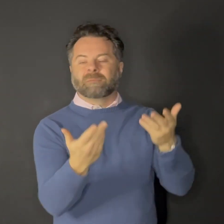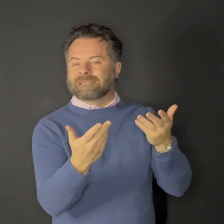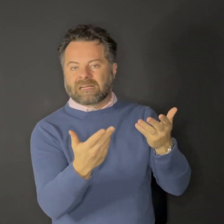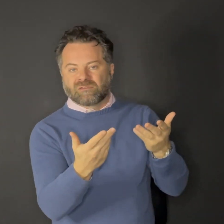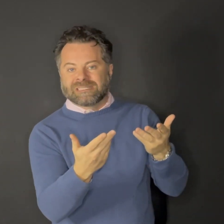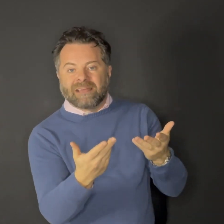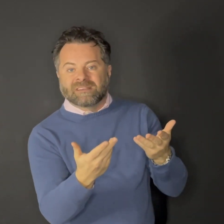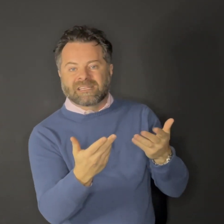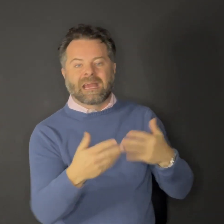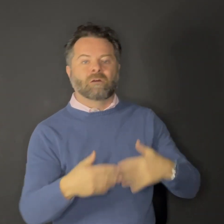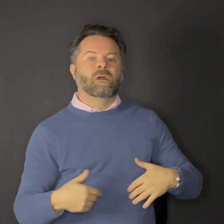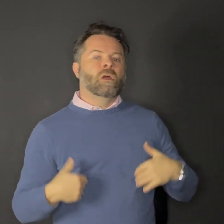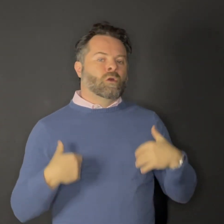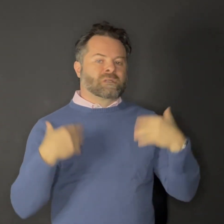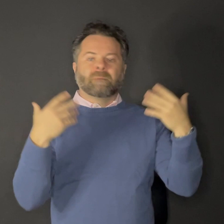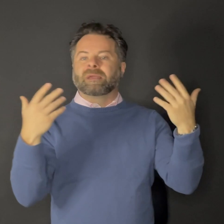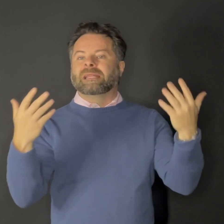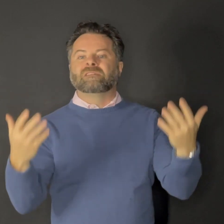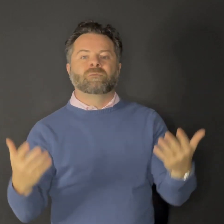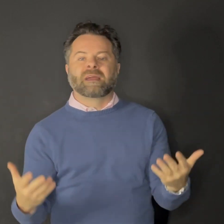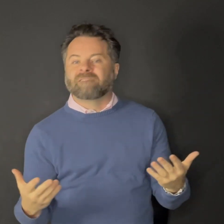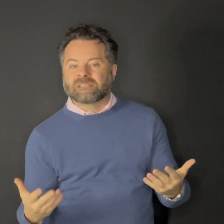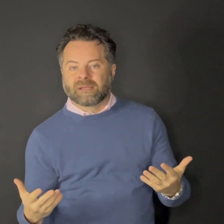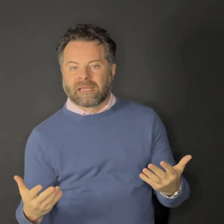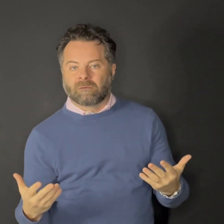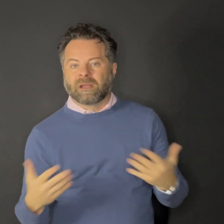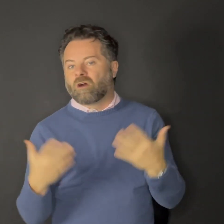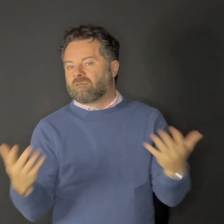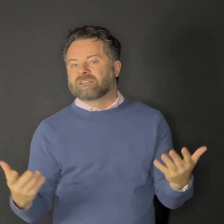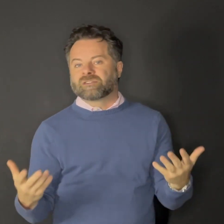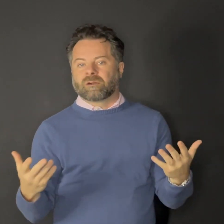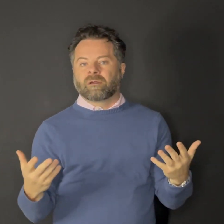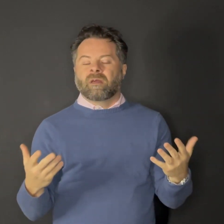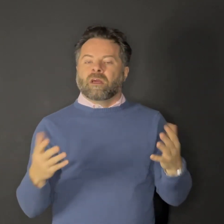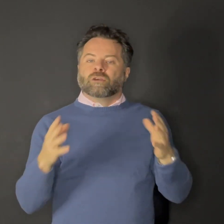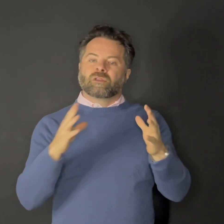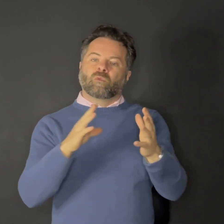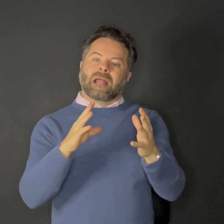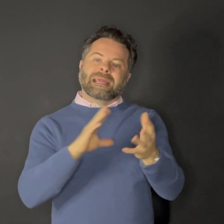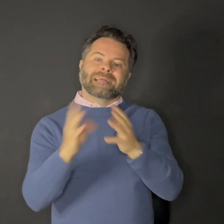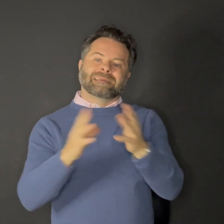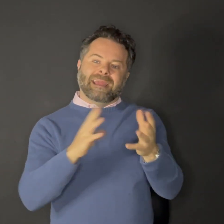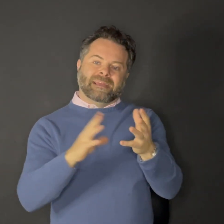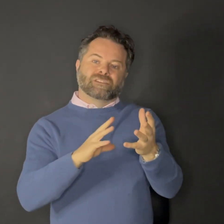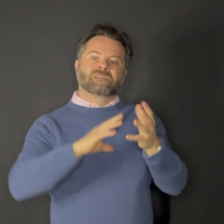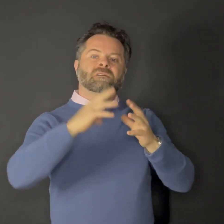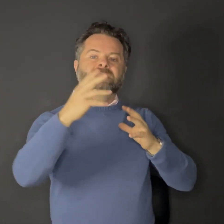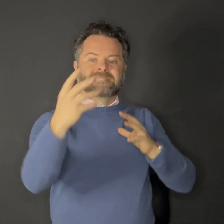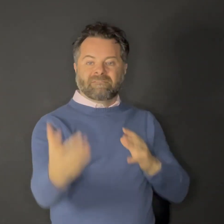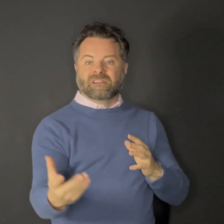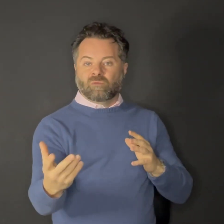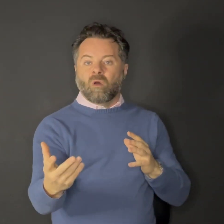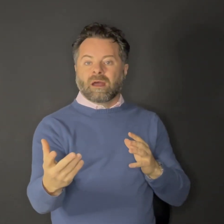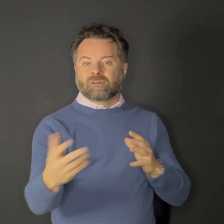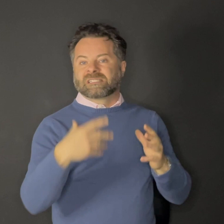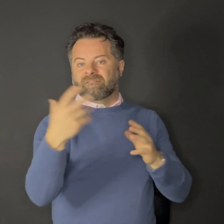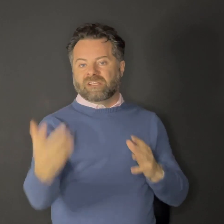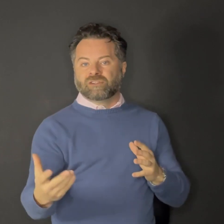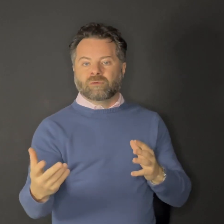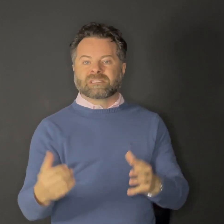my tax-free savings account or dumping it into my investment account, my non-registered. So then when I get to age 71 or 72, instead